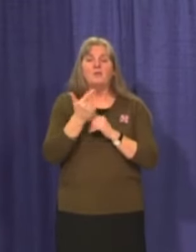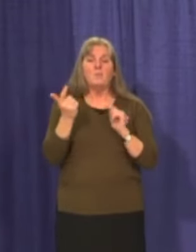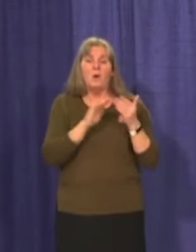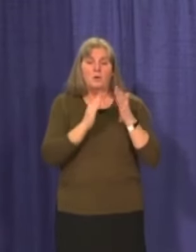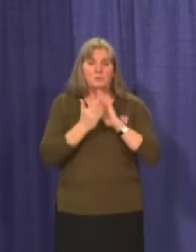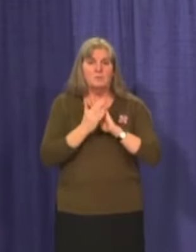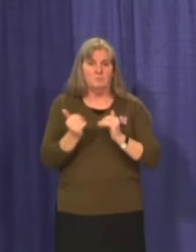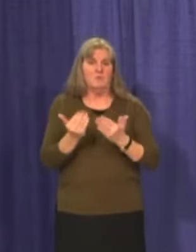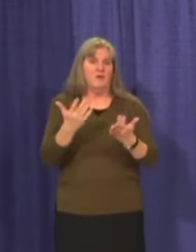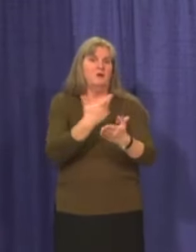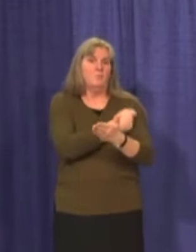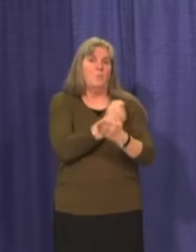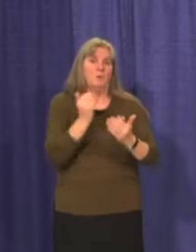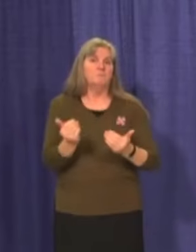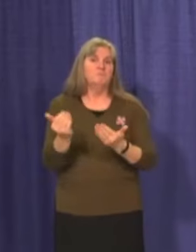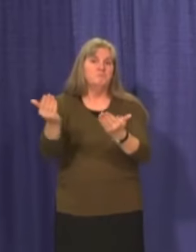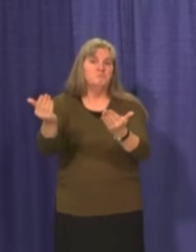communities.